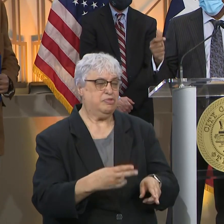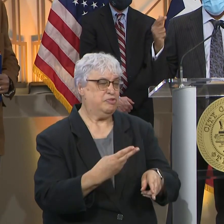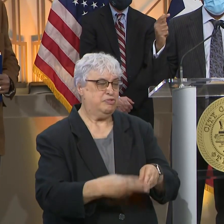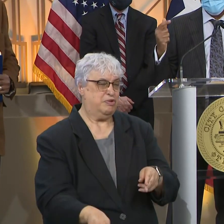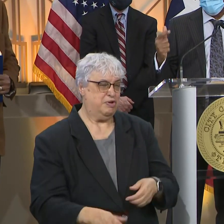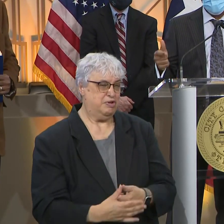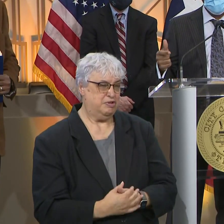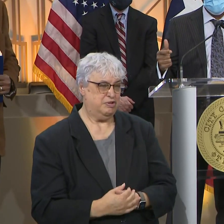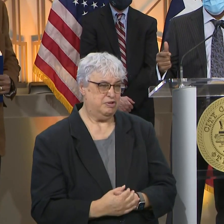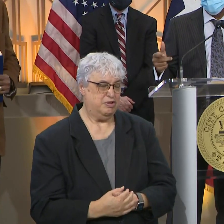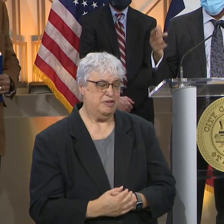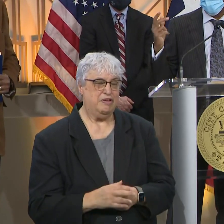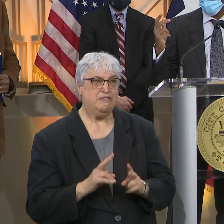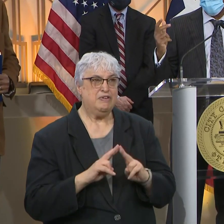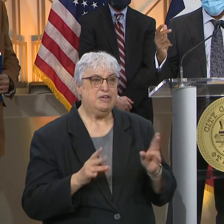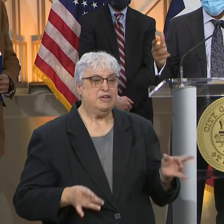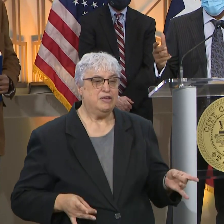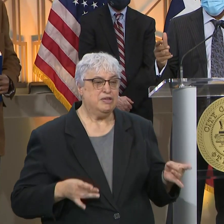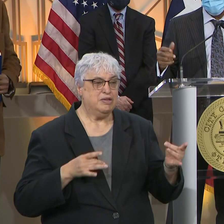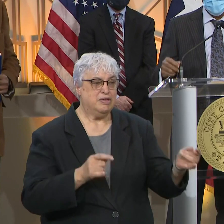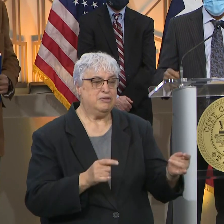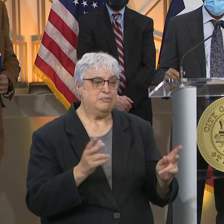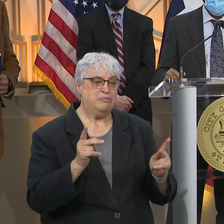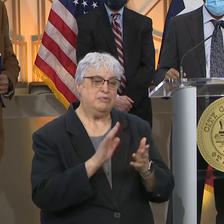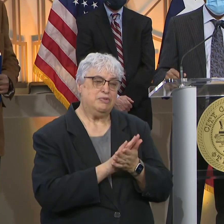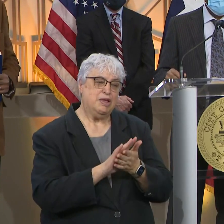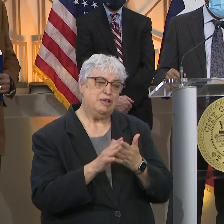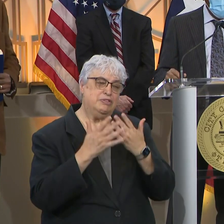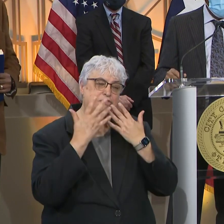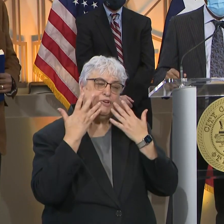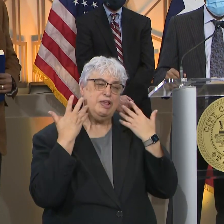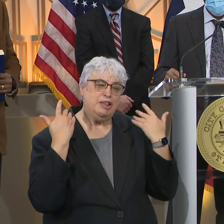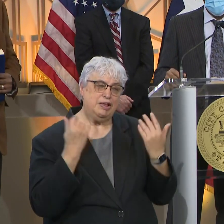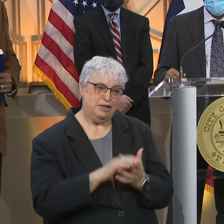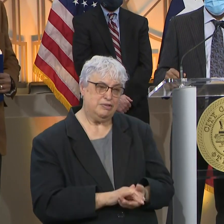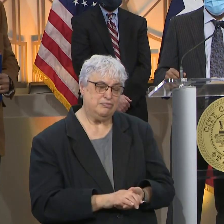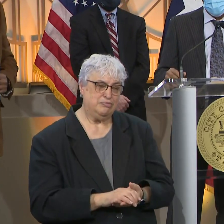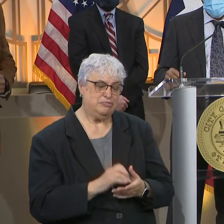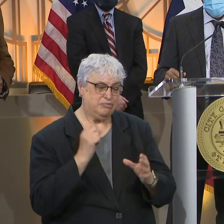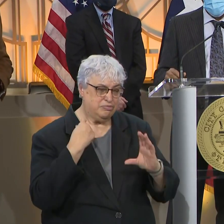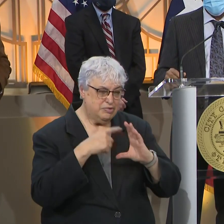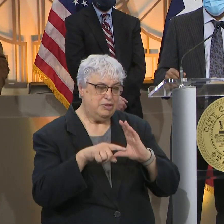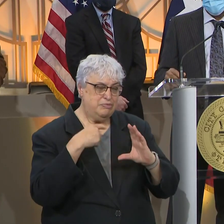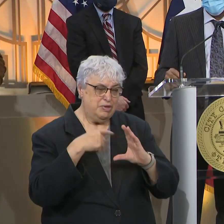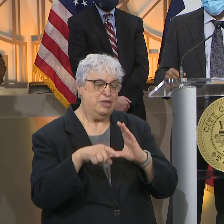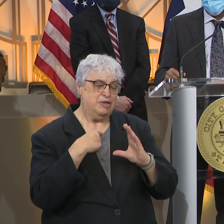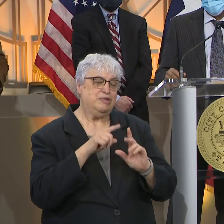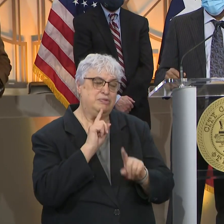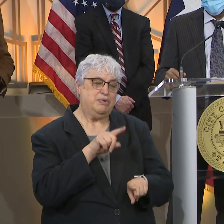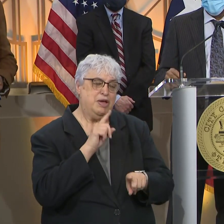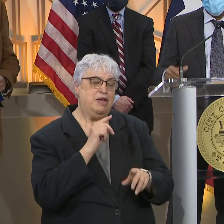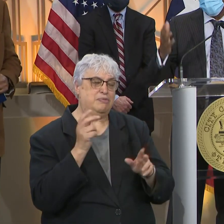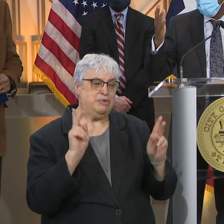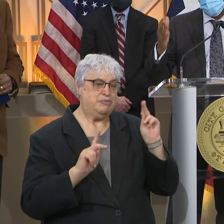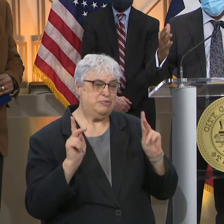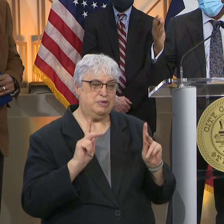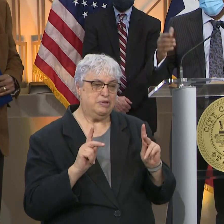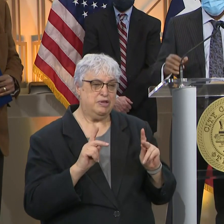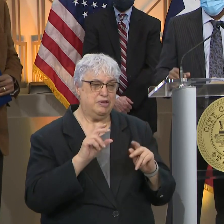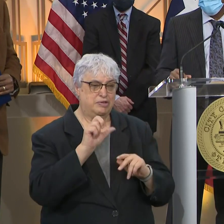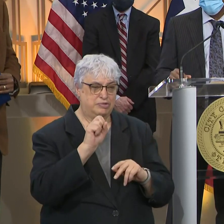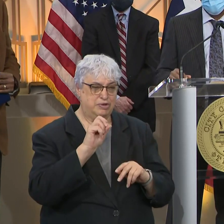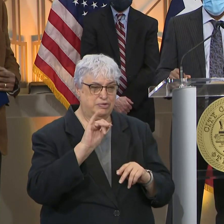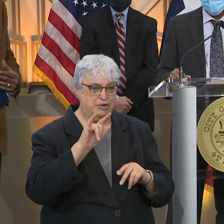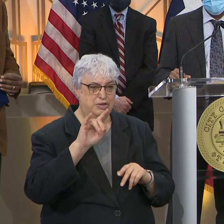all. Highly efficient. People were very nice. We've gotten a number of emails and a number of responses from people on social